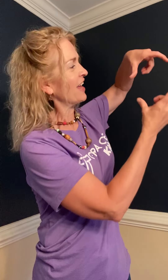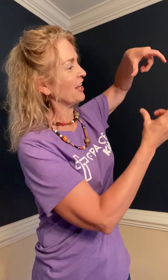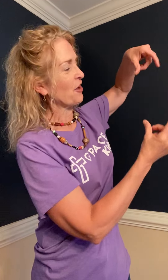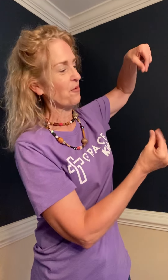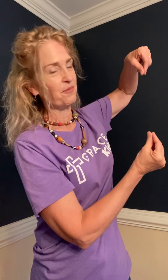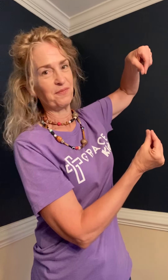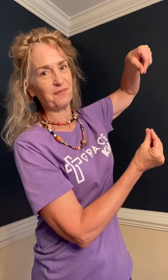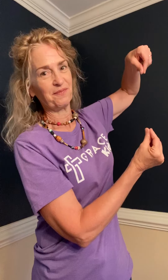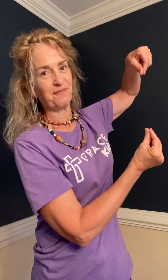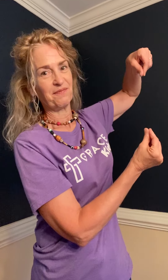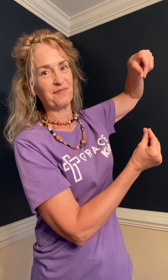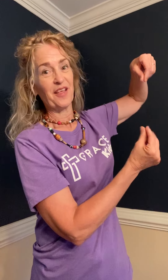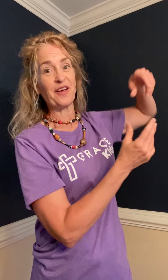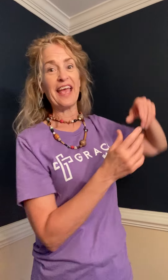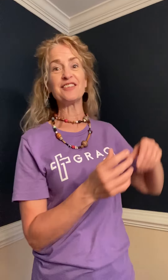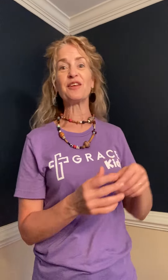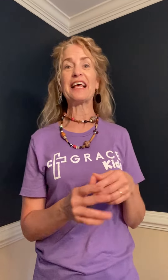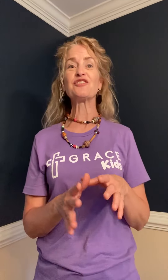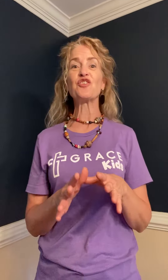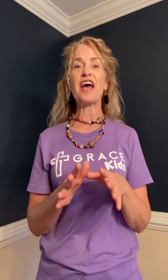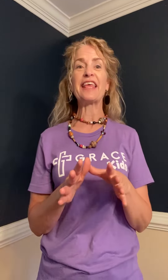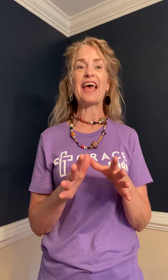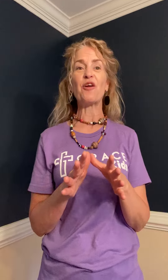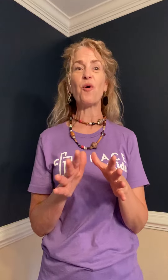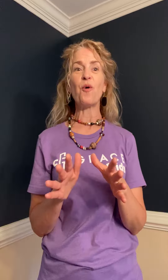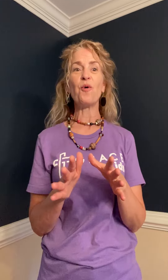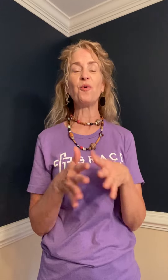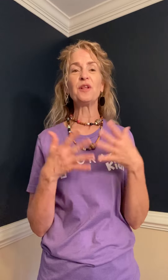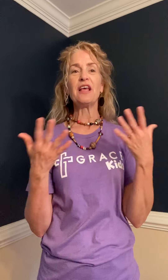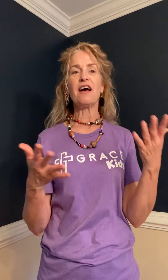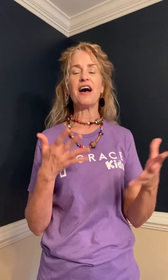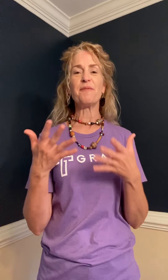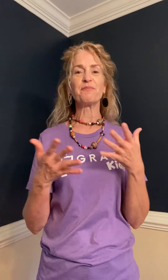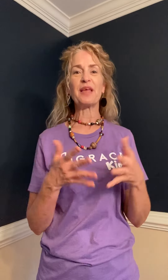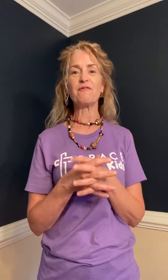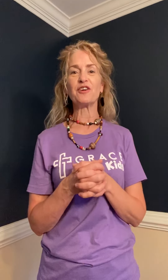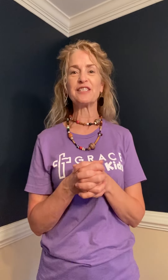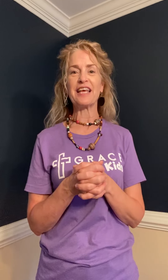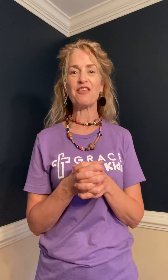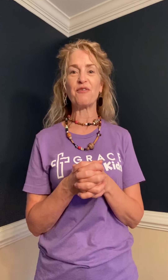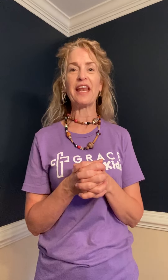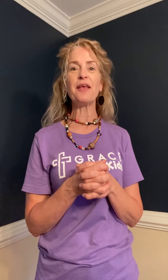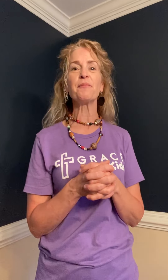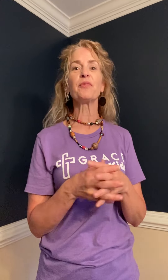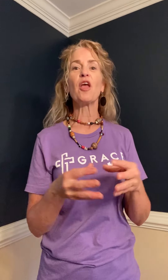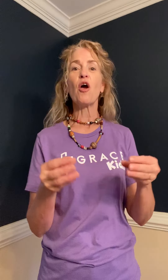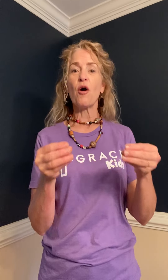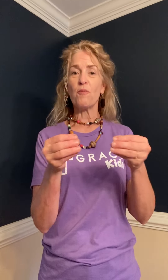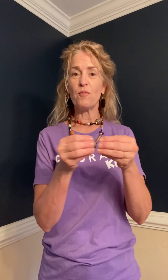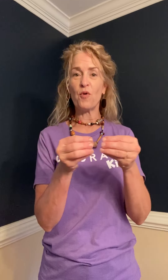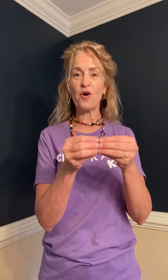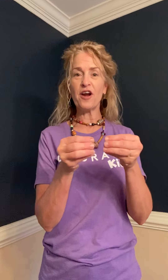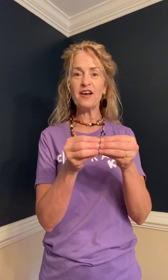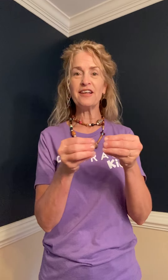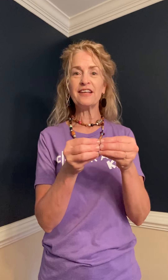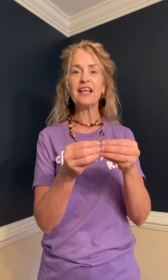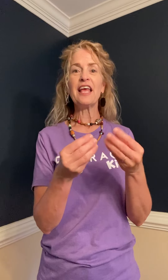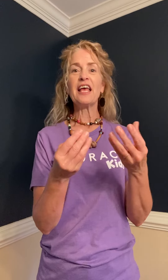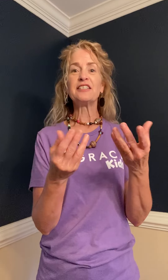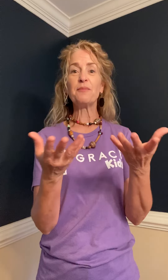honeycomb okay so let's try that whole verse together ready more to